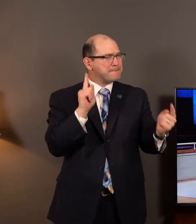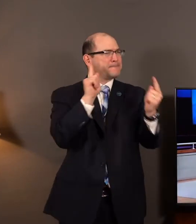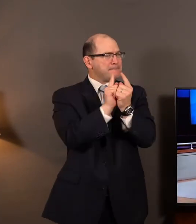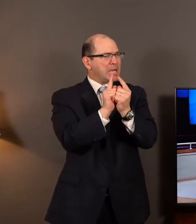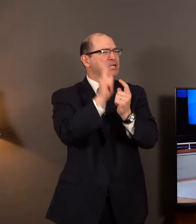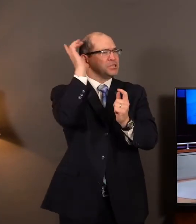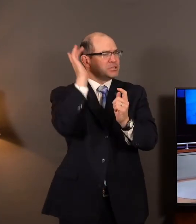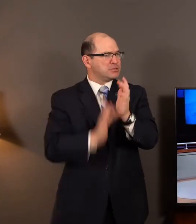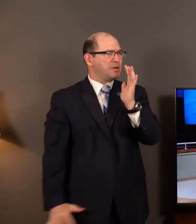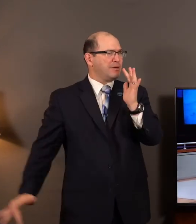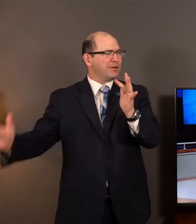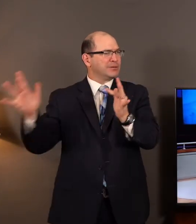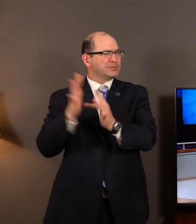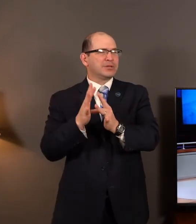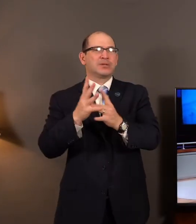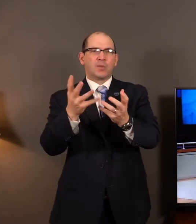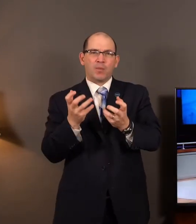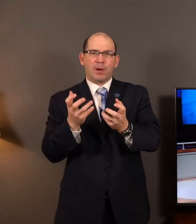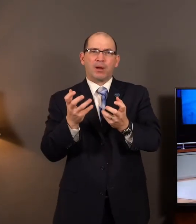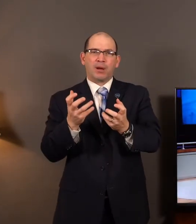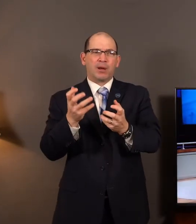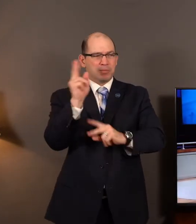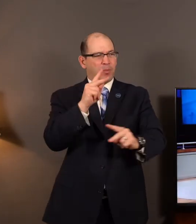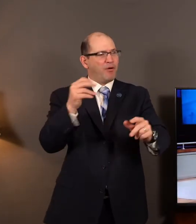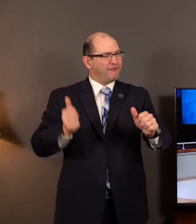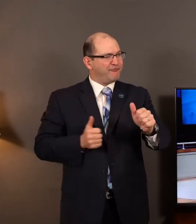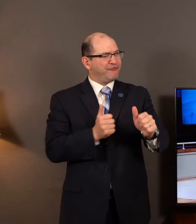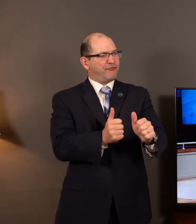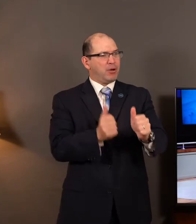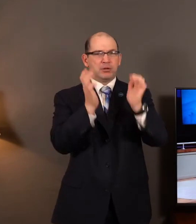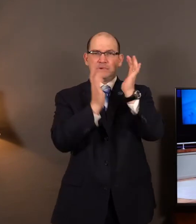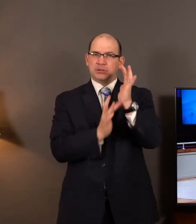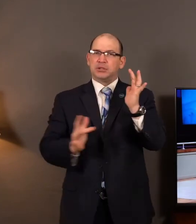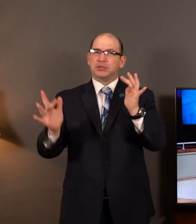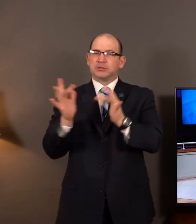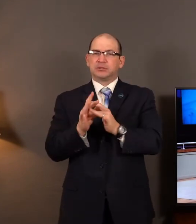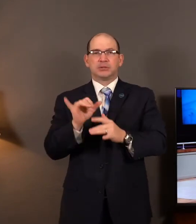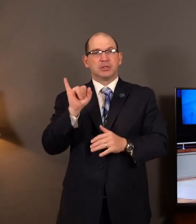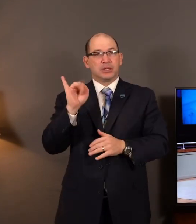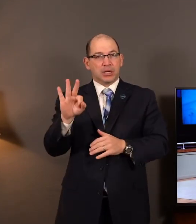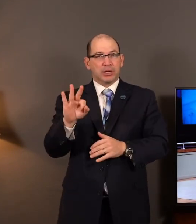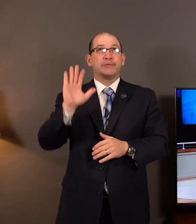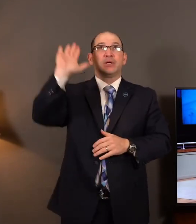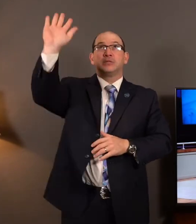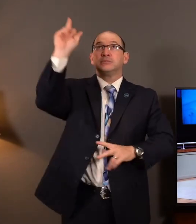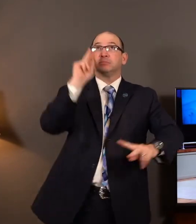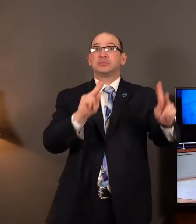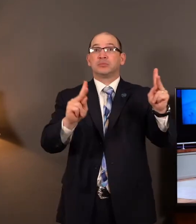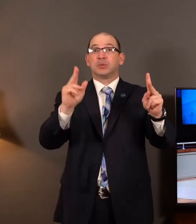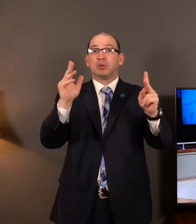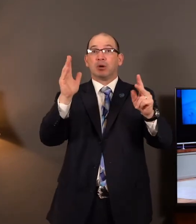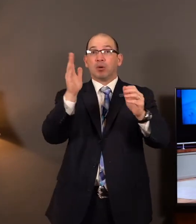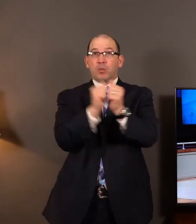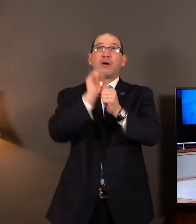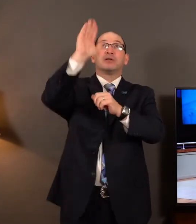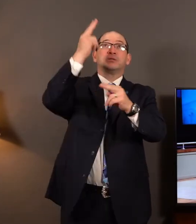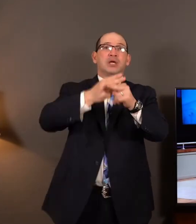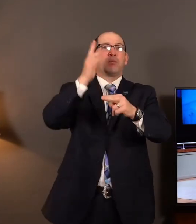they might be a follower of His. If my people, which are called by my name, shall humble themselves and pray and seek my